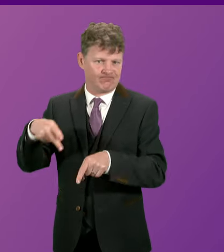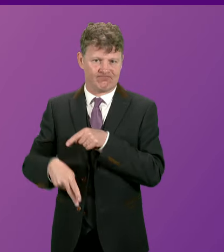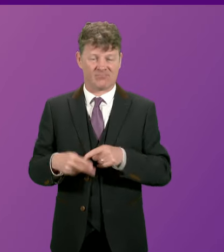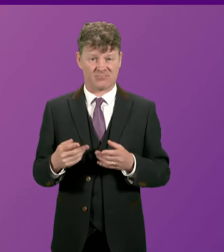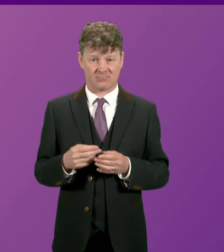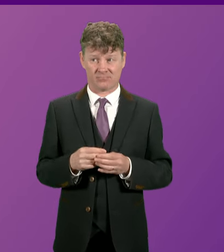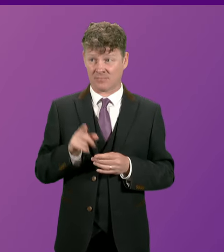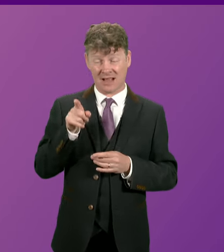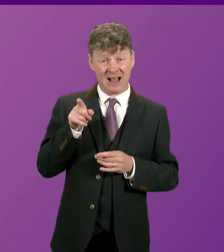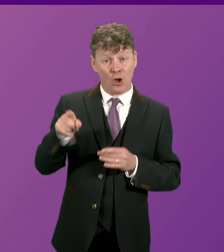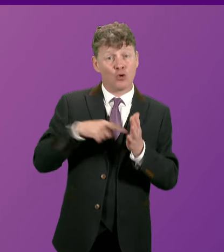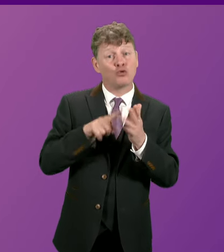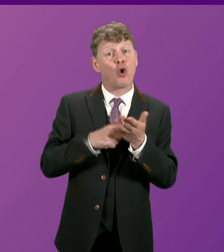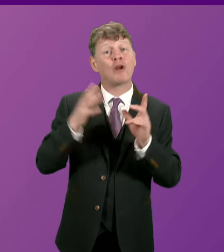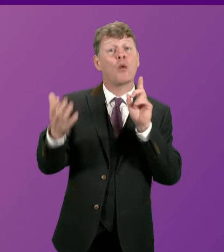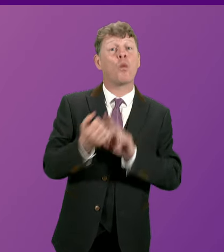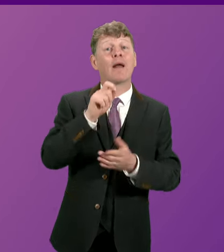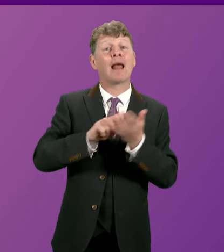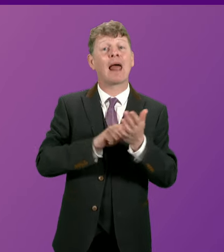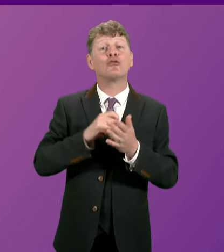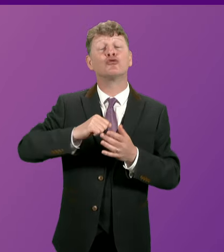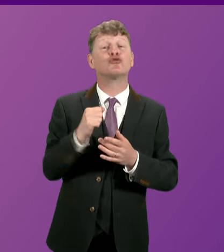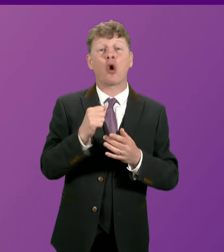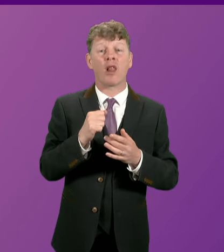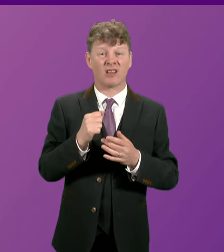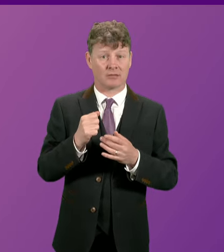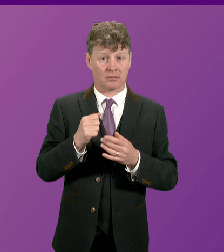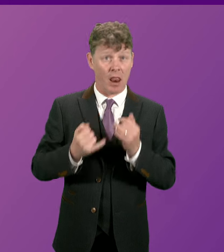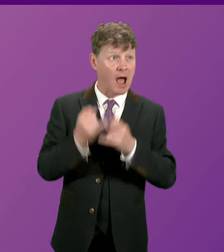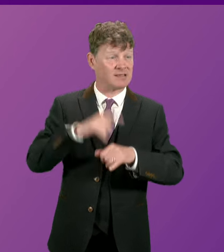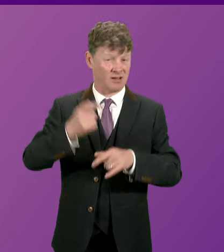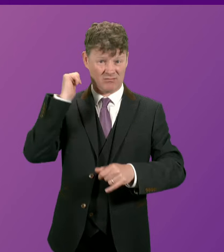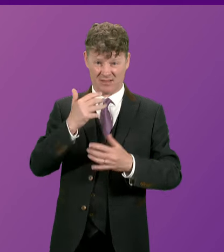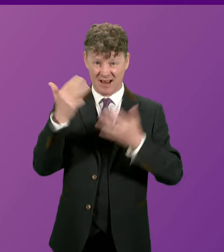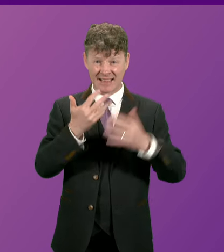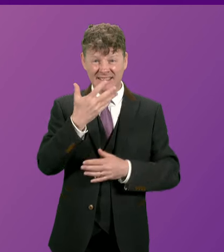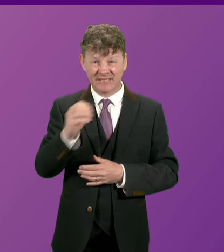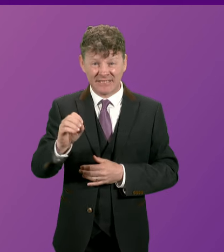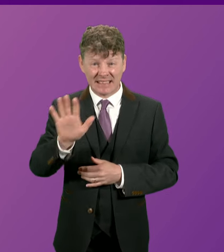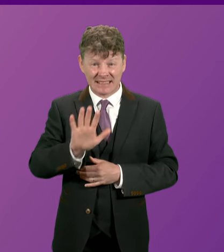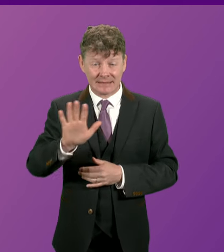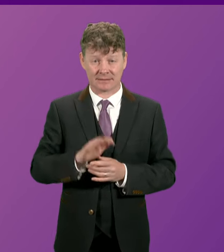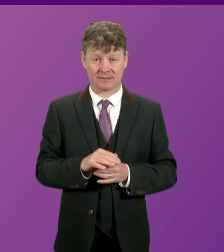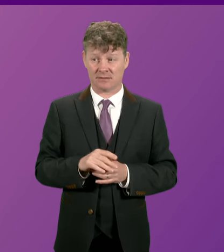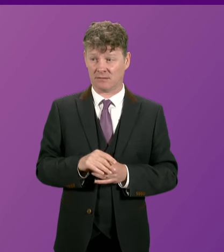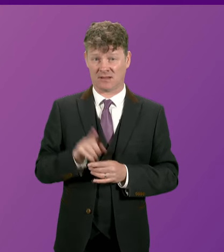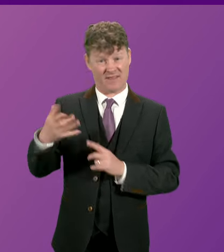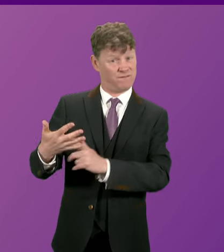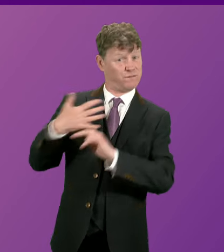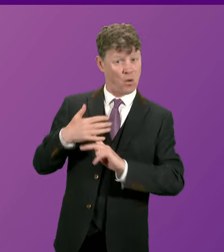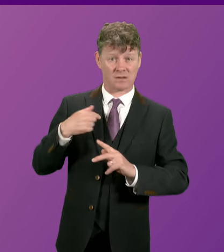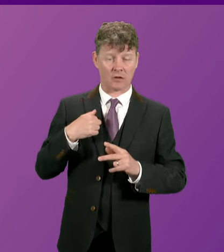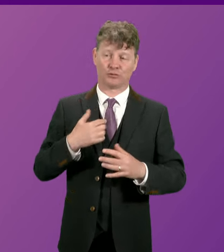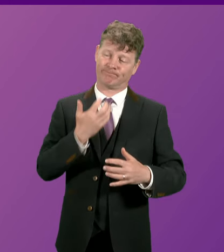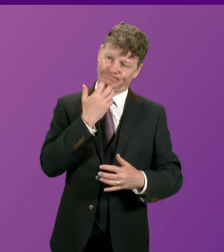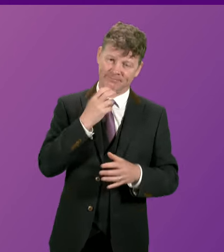in Scotland since the 1950s. It's because we have a Brexit foisted upon us that we did not vote for.